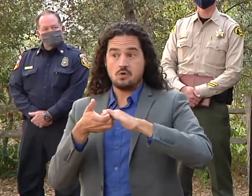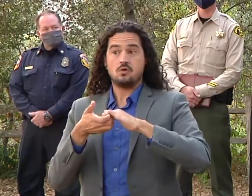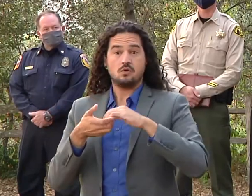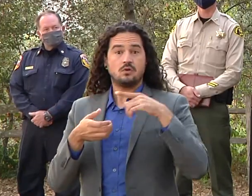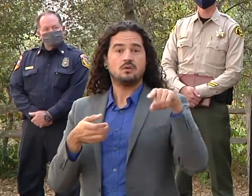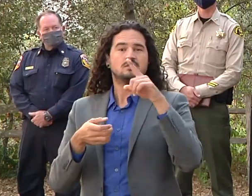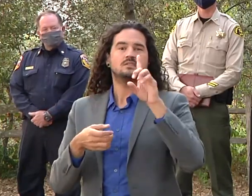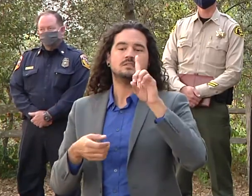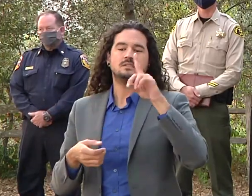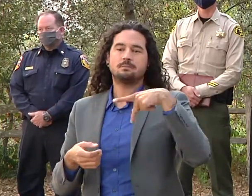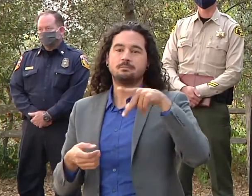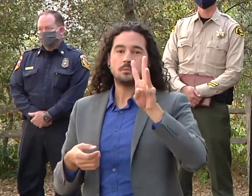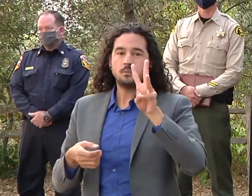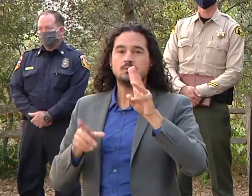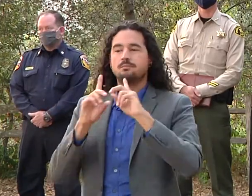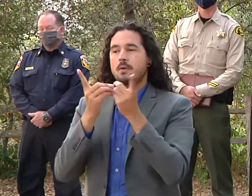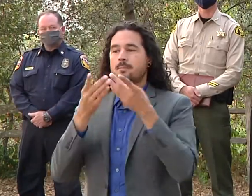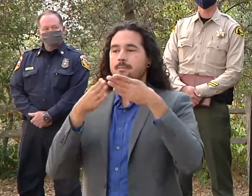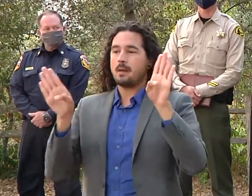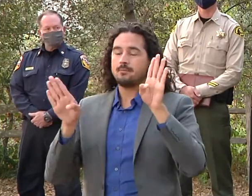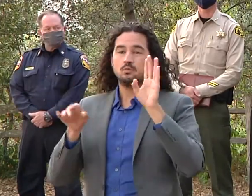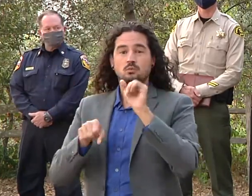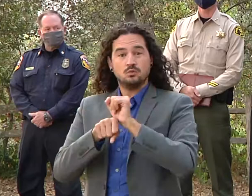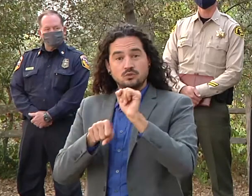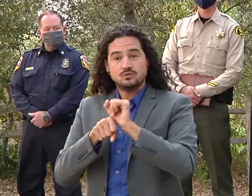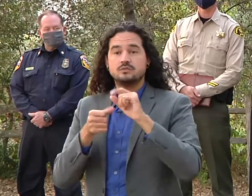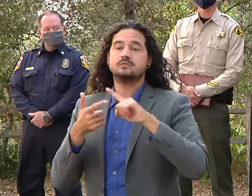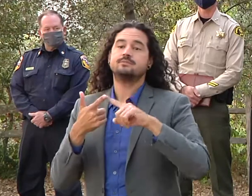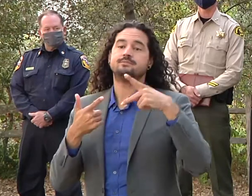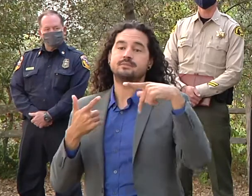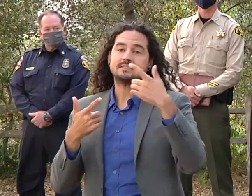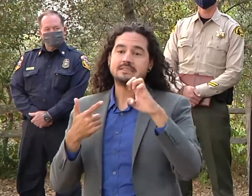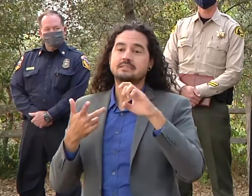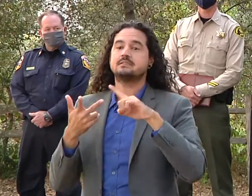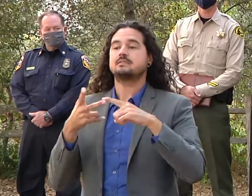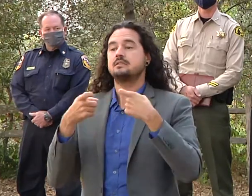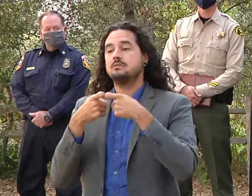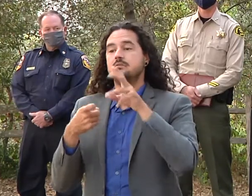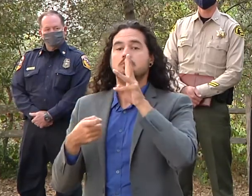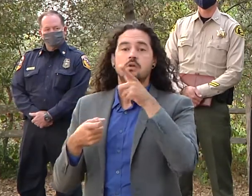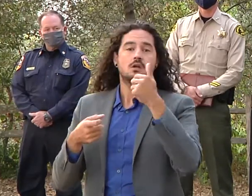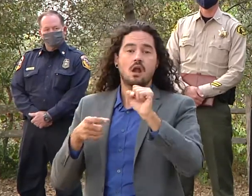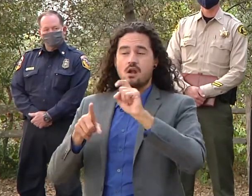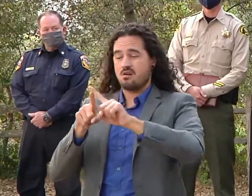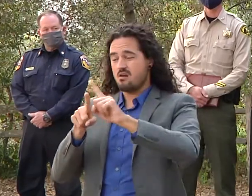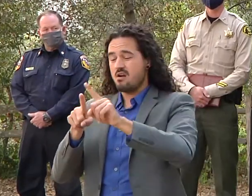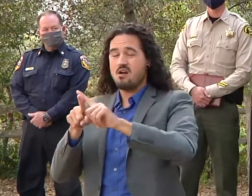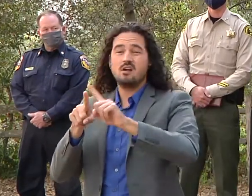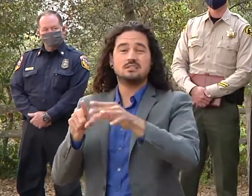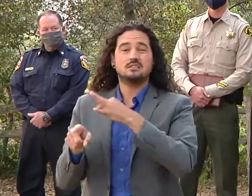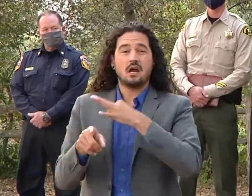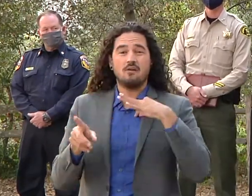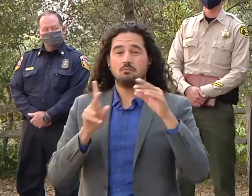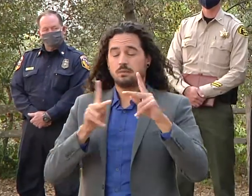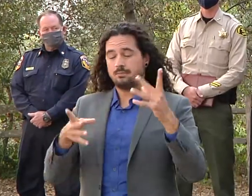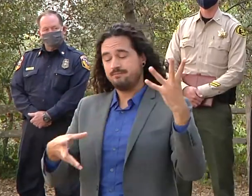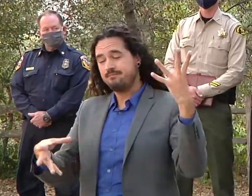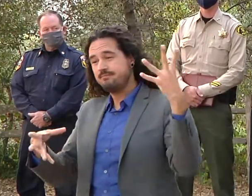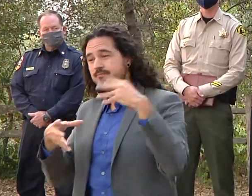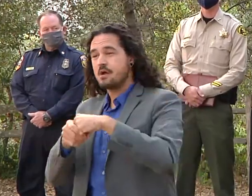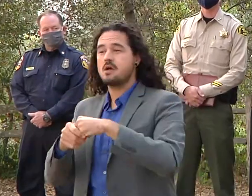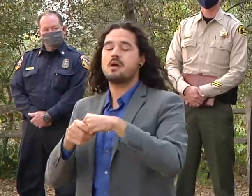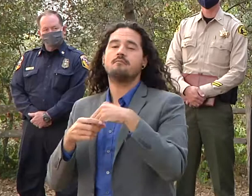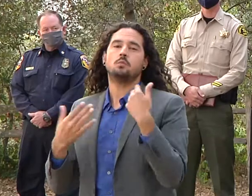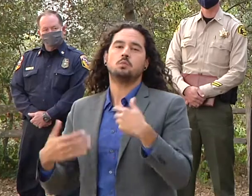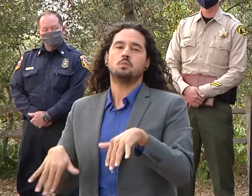that's going into making sure that this is truly a recovery phase and all this although this might be one of the last press